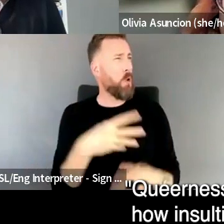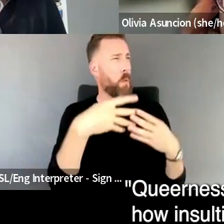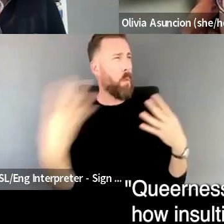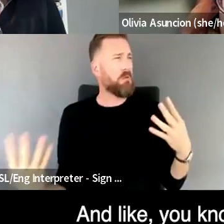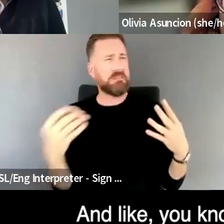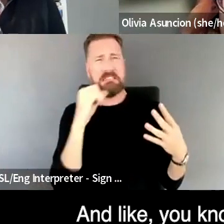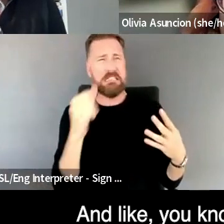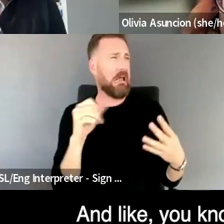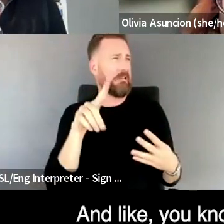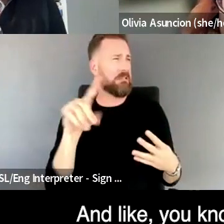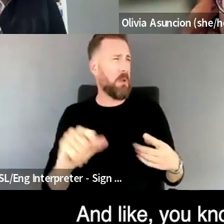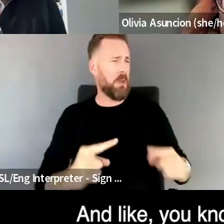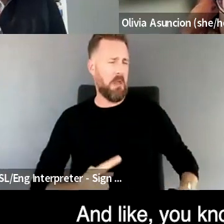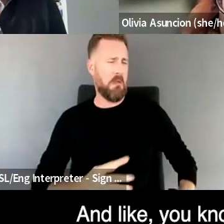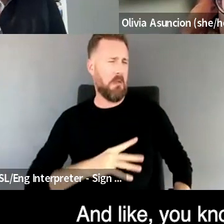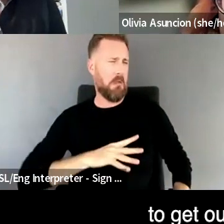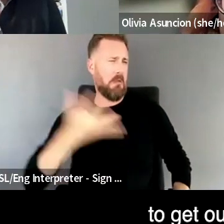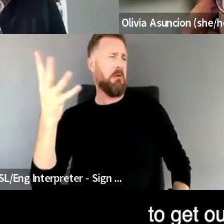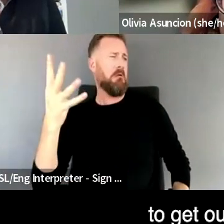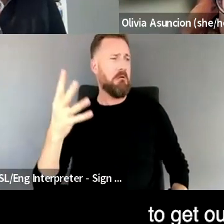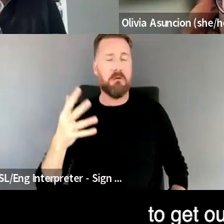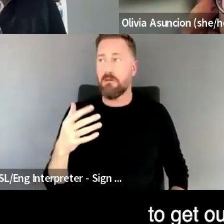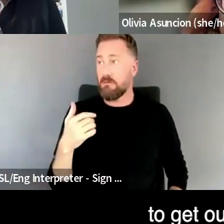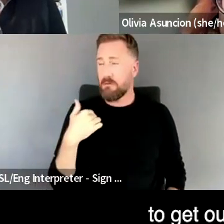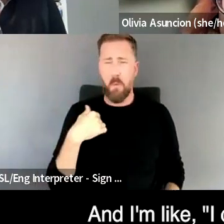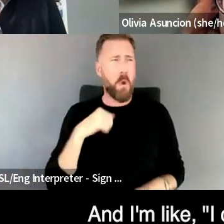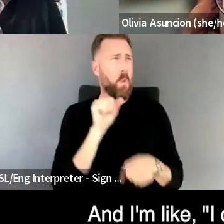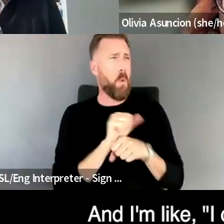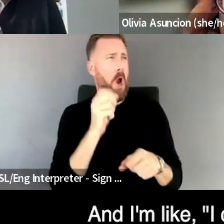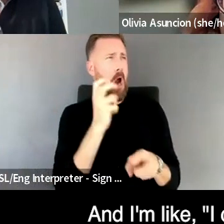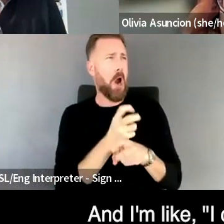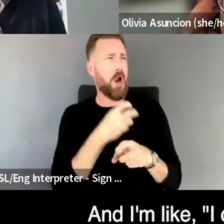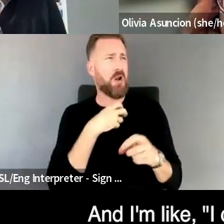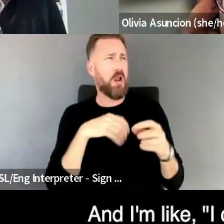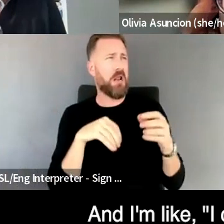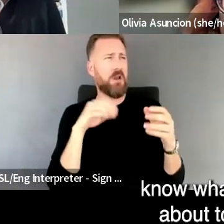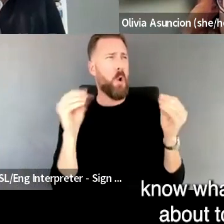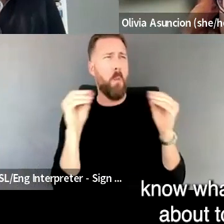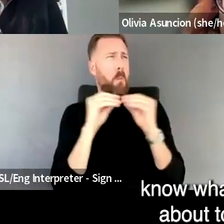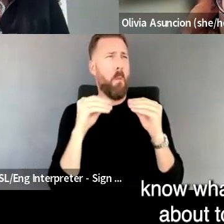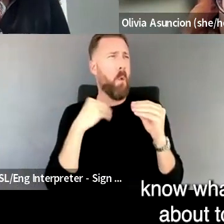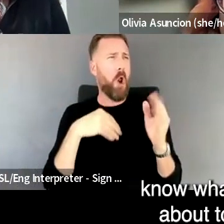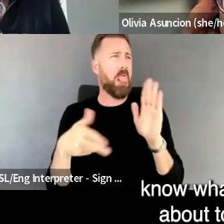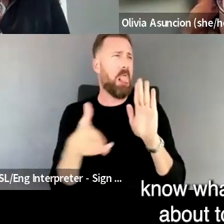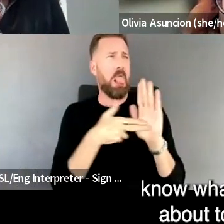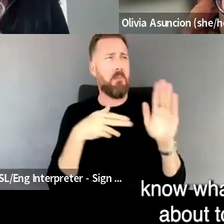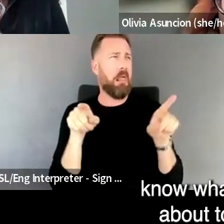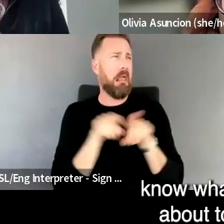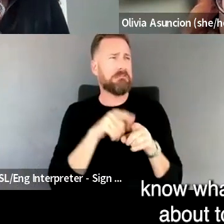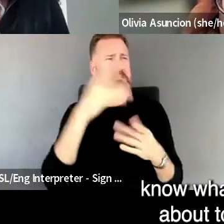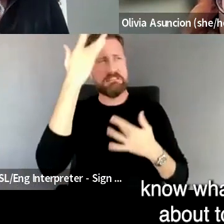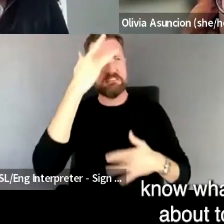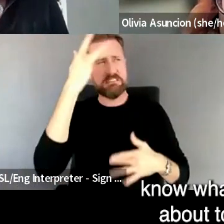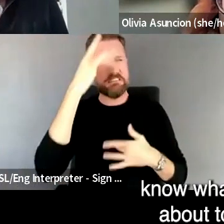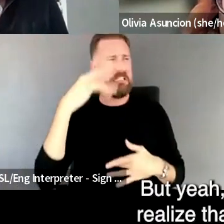you're being. And like, you know, we worked so hard to get out of the DSM. And I'm like, I don't think any of y'all know what you're talking about